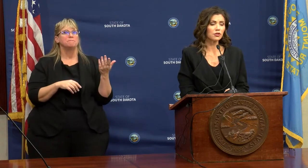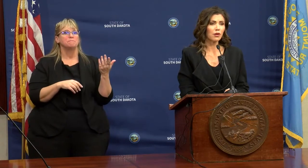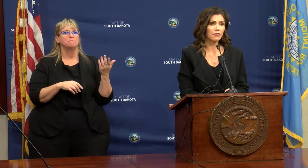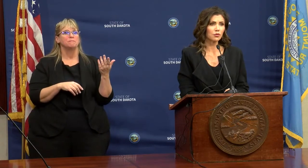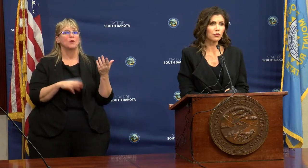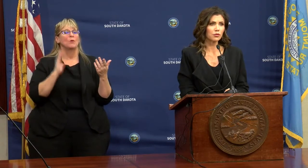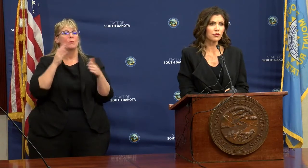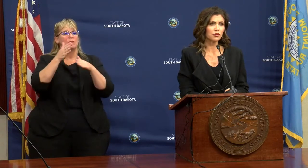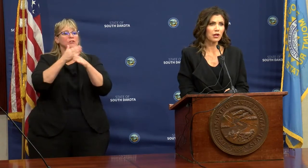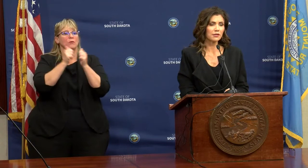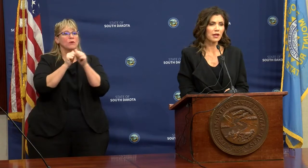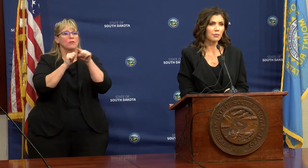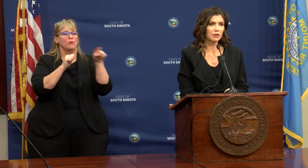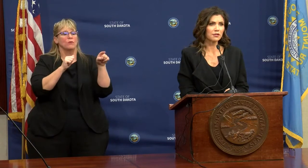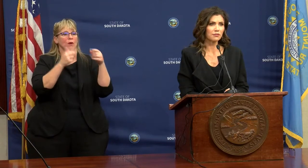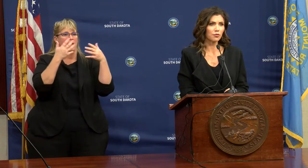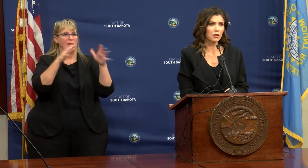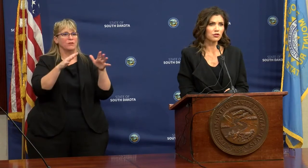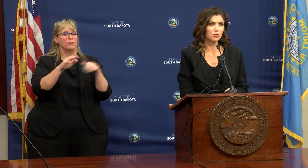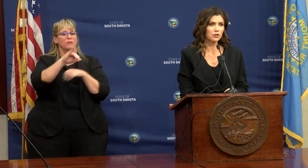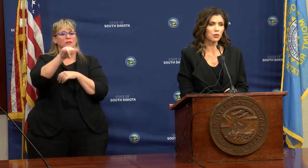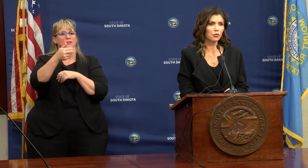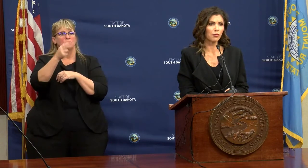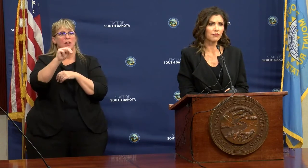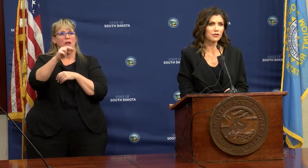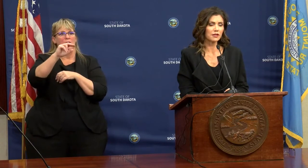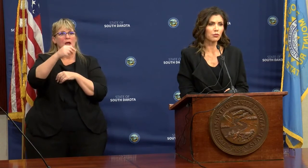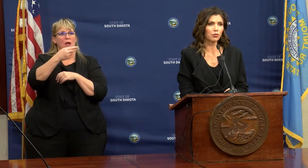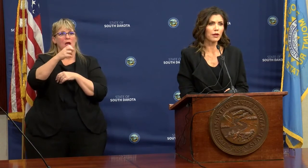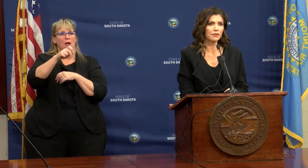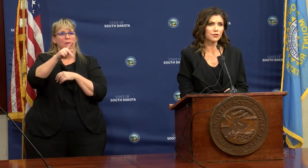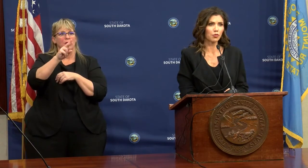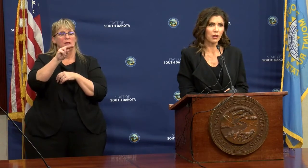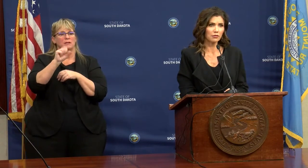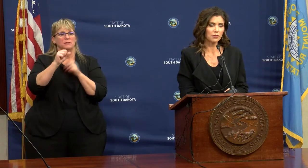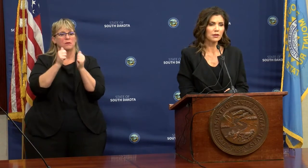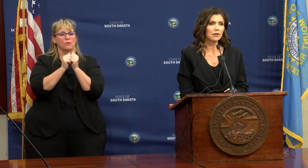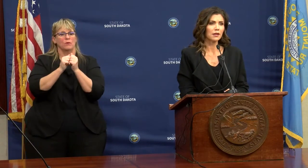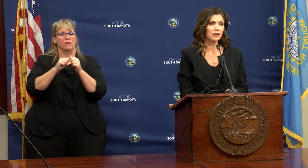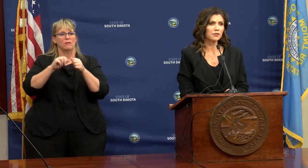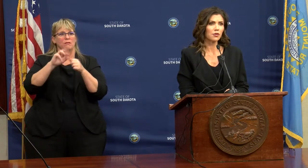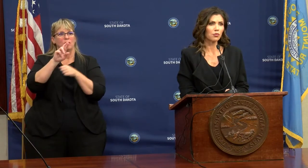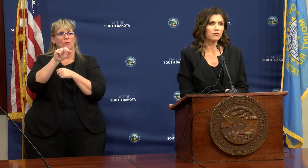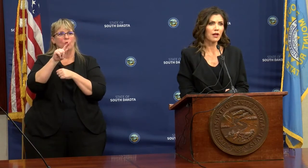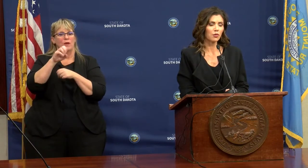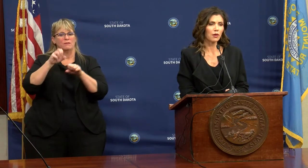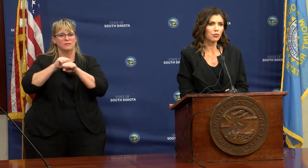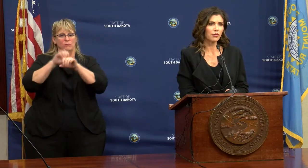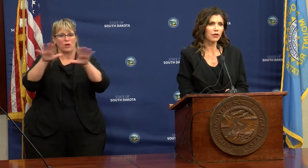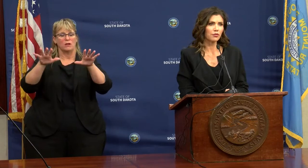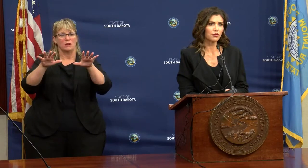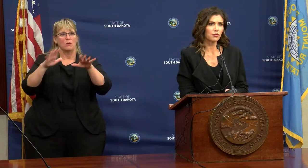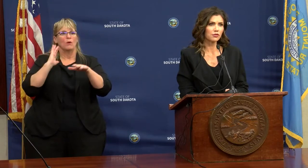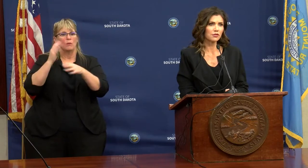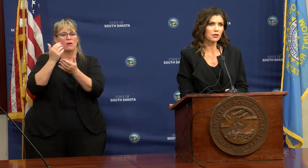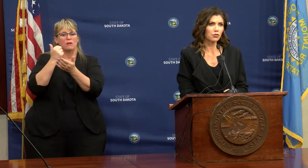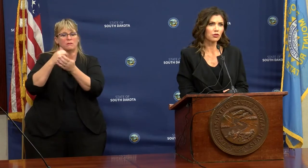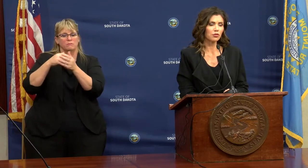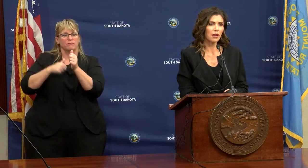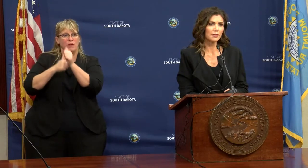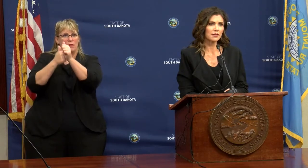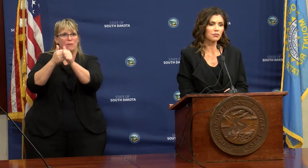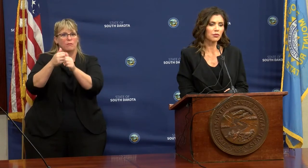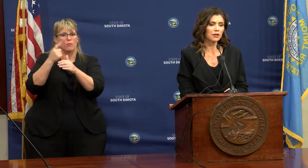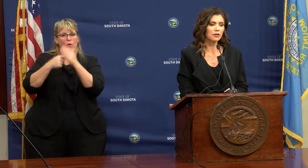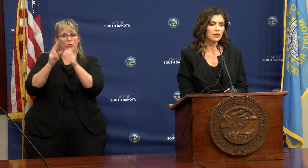get that to you afterwards. The Johns Hopkins information is what we're referencing with rate of spread. And so we'll follow up with the other sources that